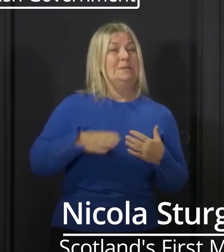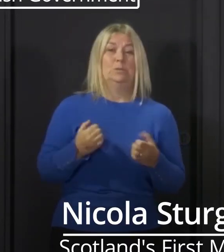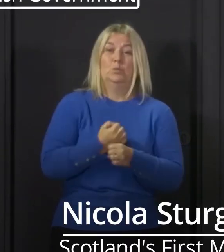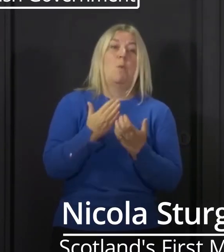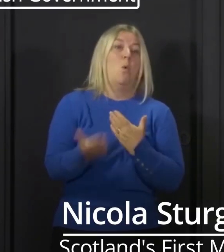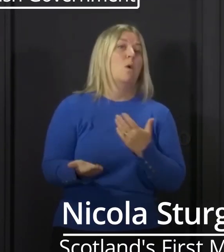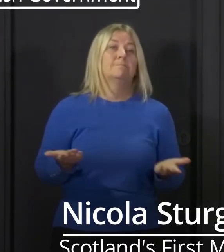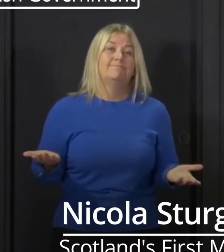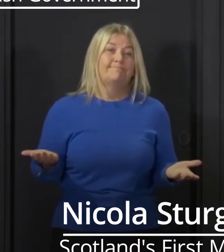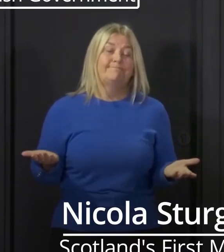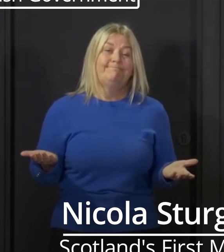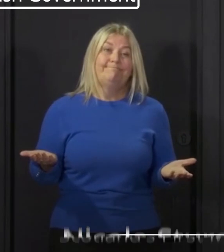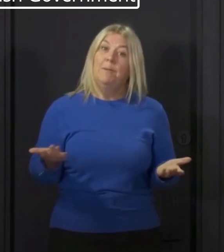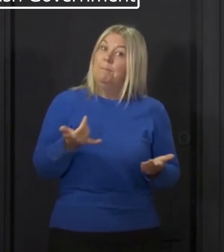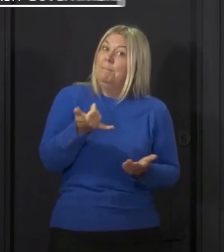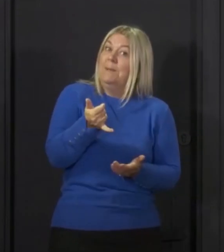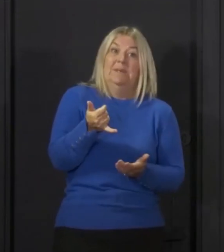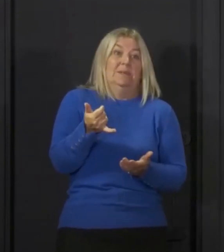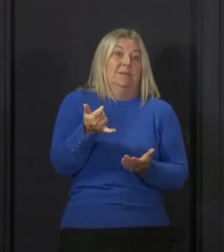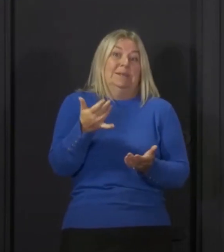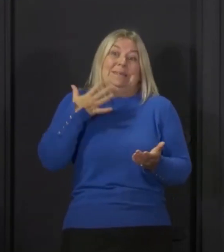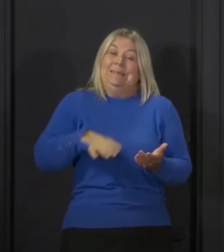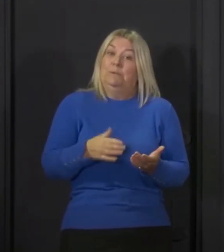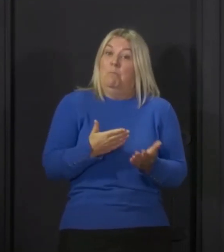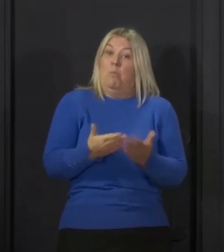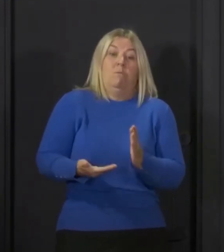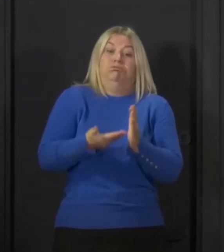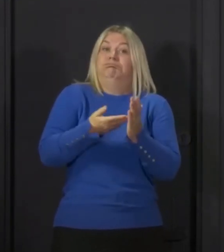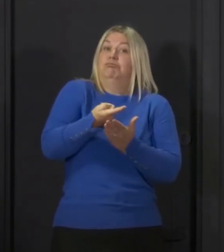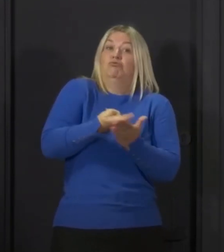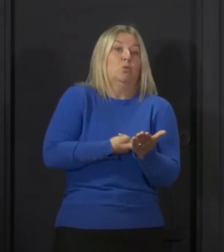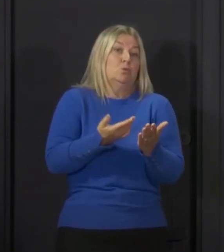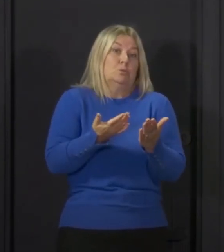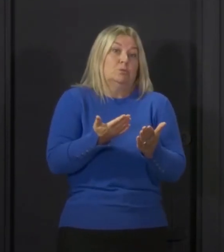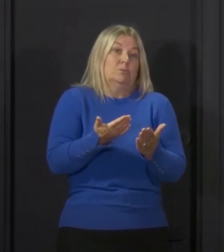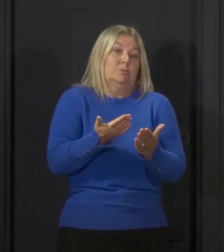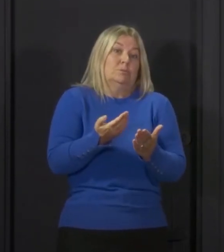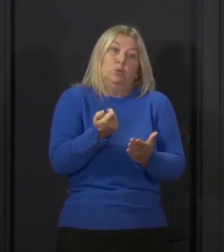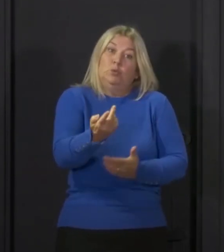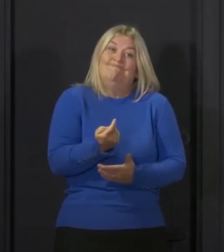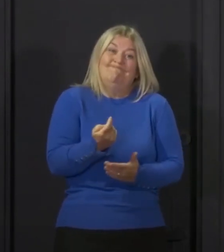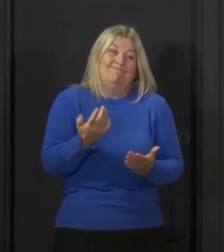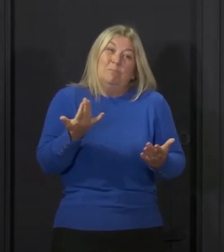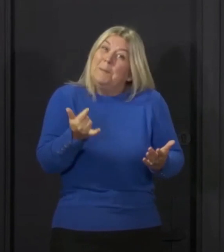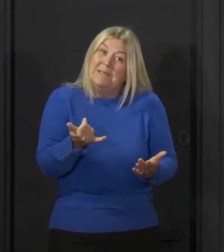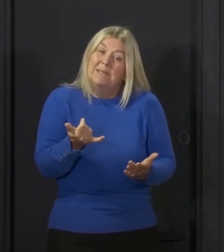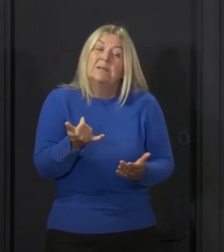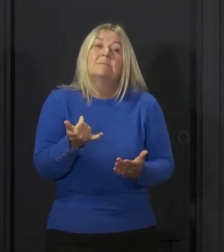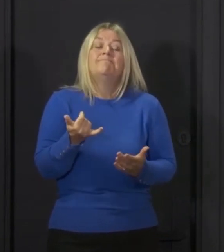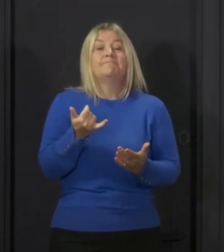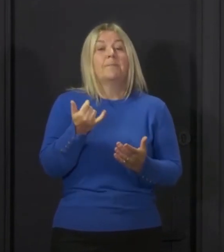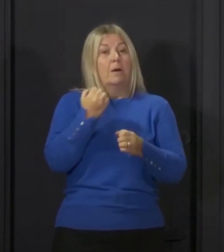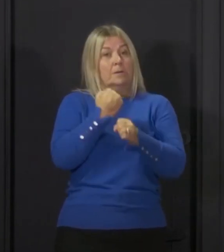There may well be a need for some further restrictions in the near future. I can say that the government will be considering the latest